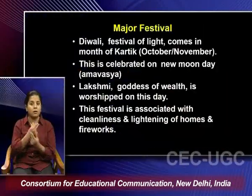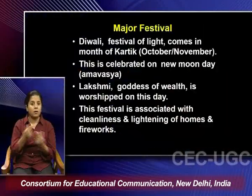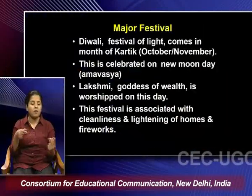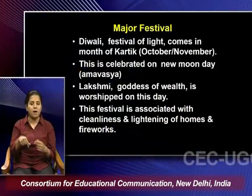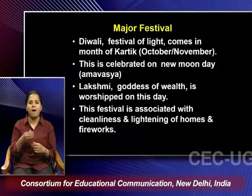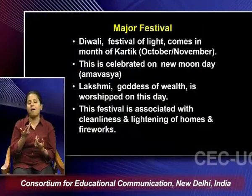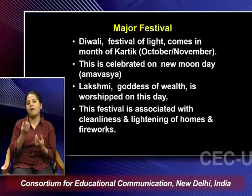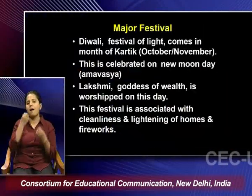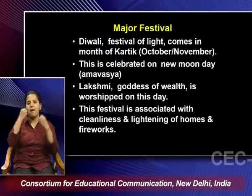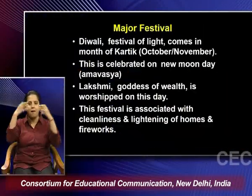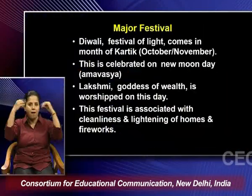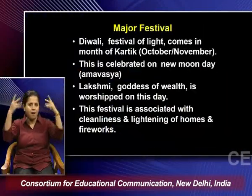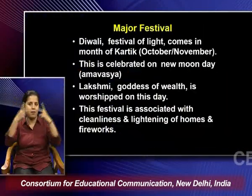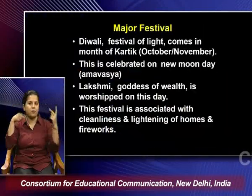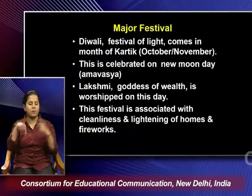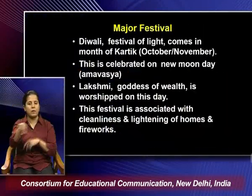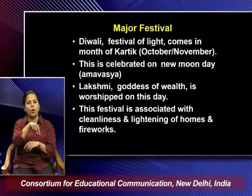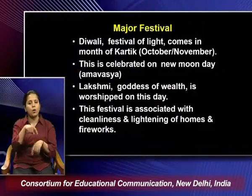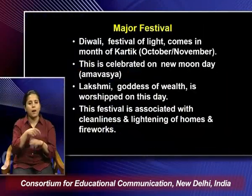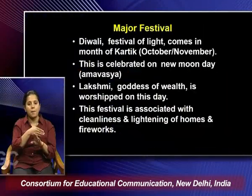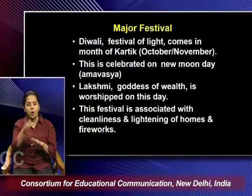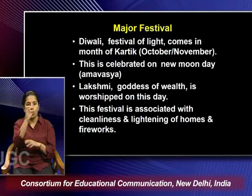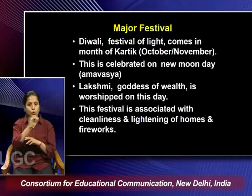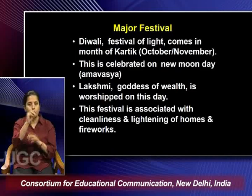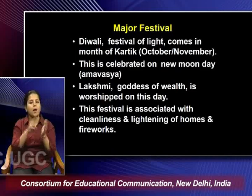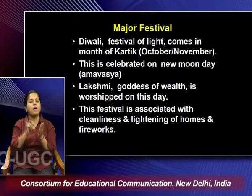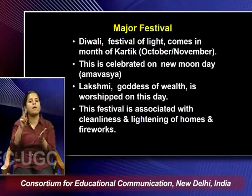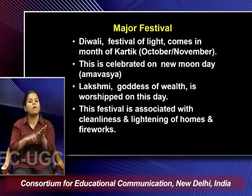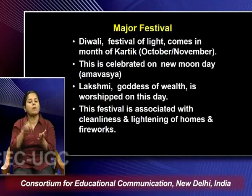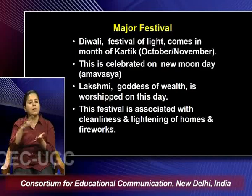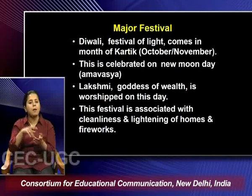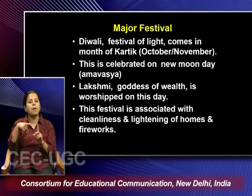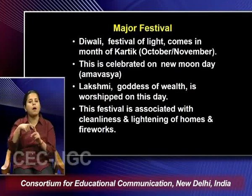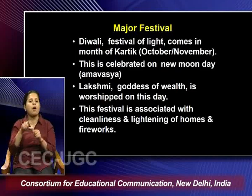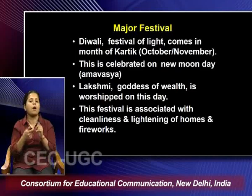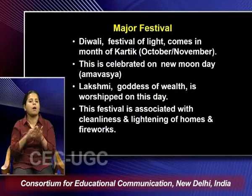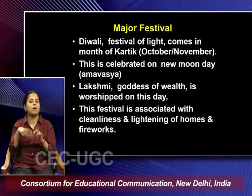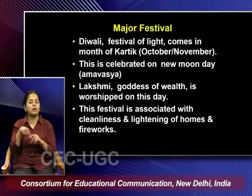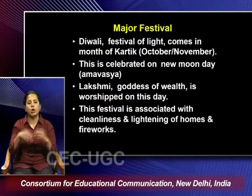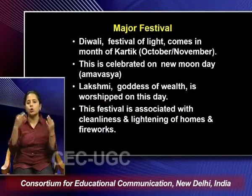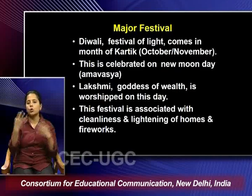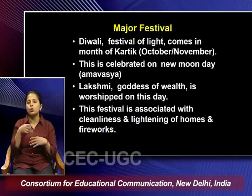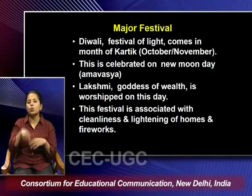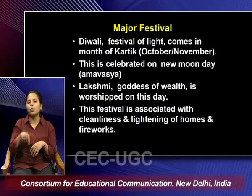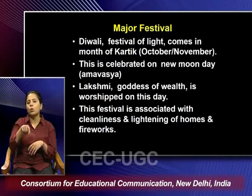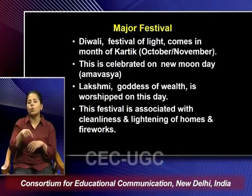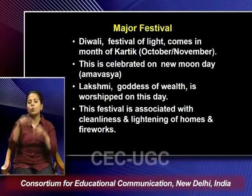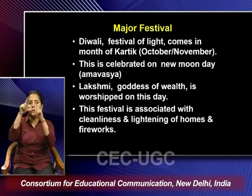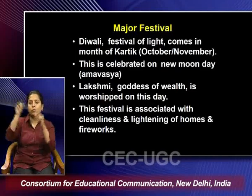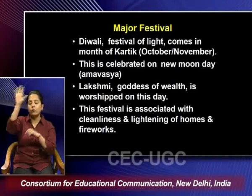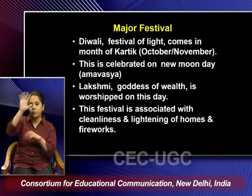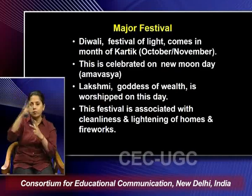light and it is in the month of Karthik October November and it is celebrated on new moon day Amavasya